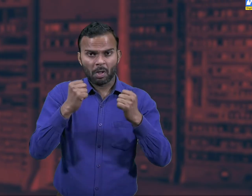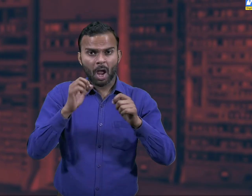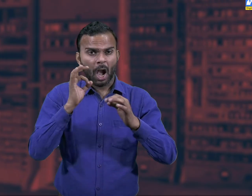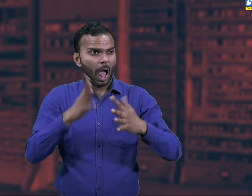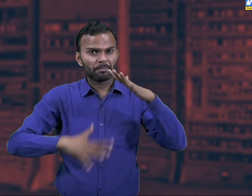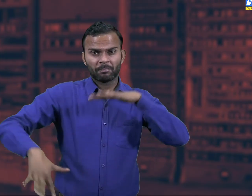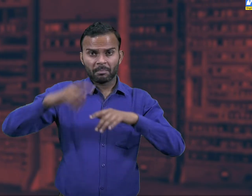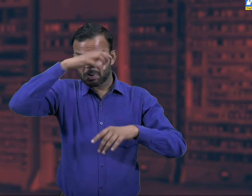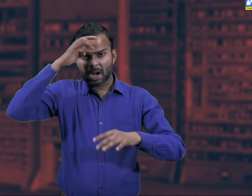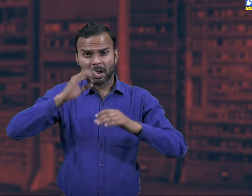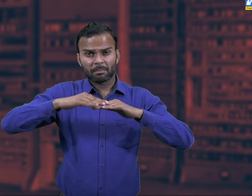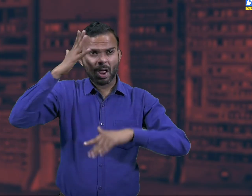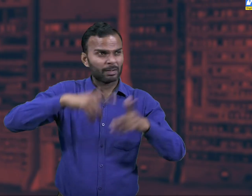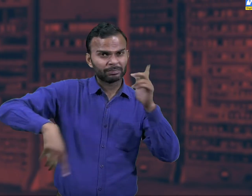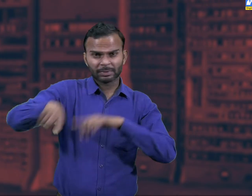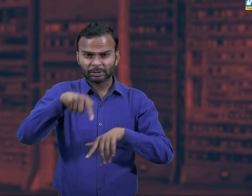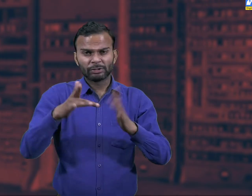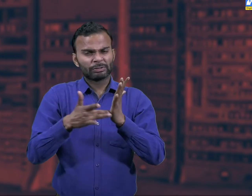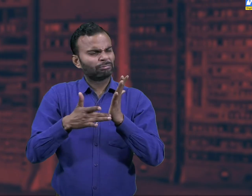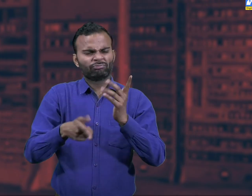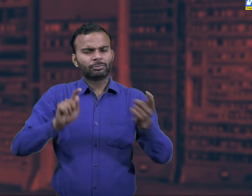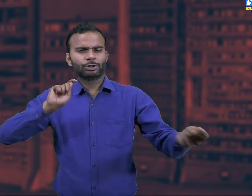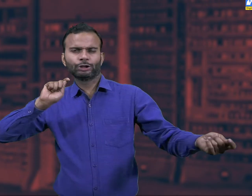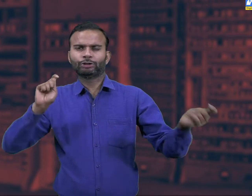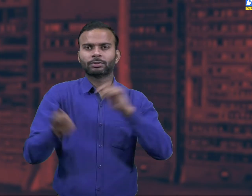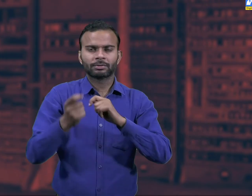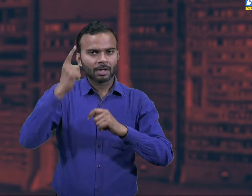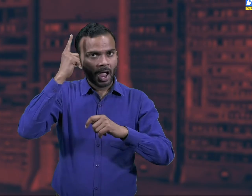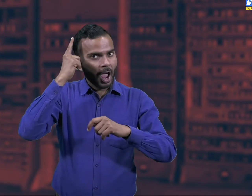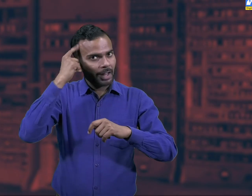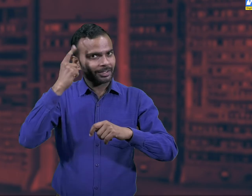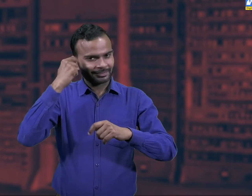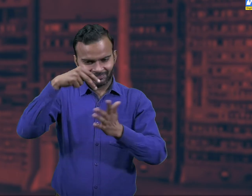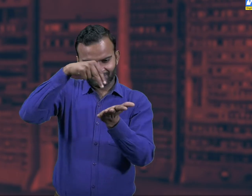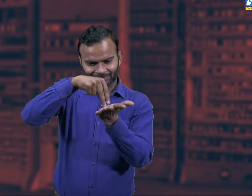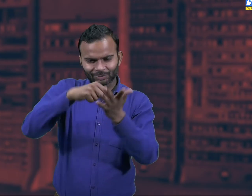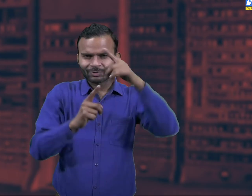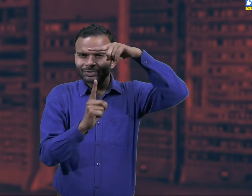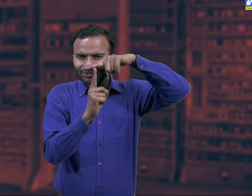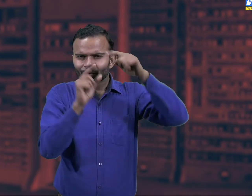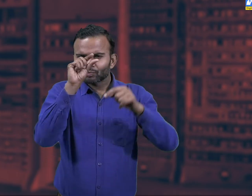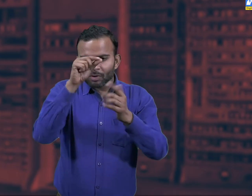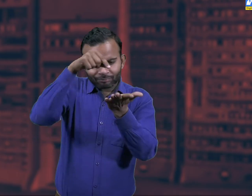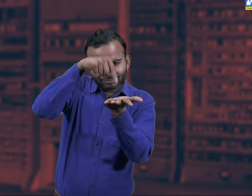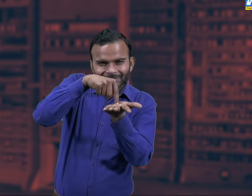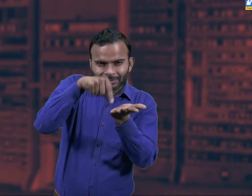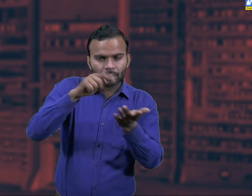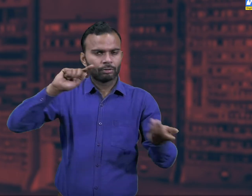expensive, slow in work and also producing much heat. Later, we found transistors